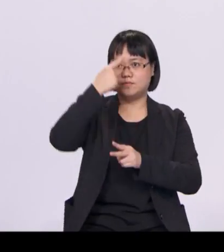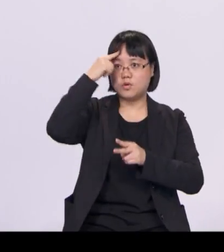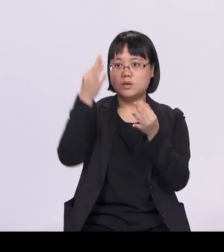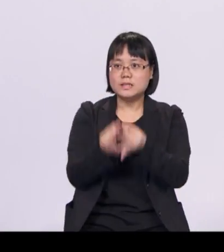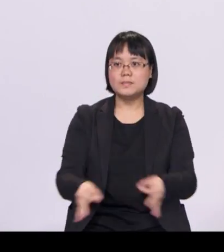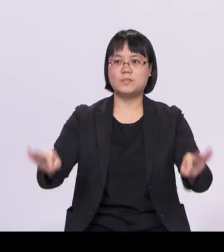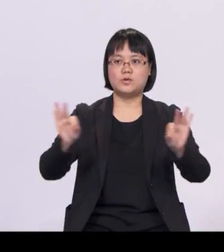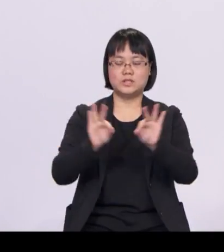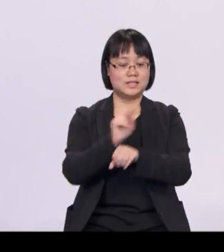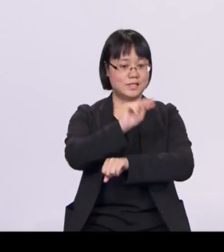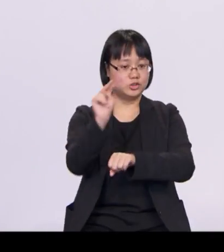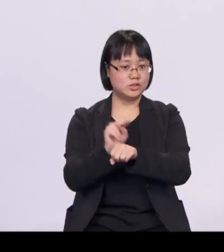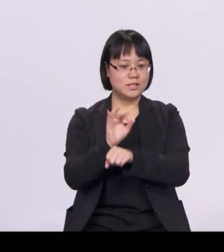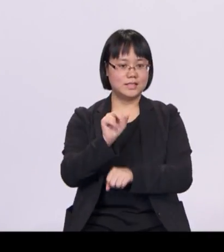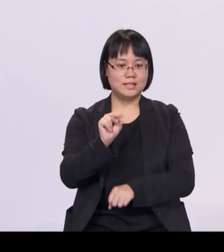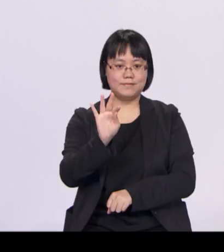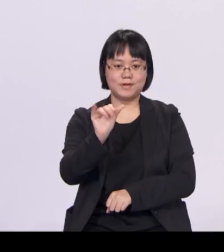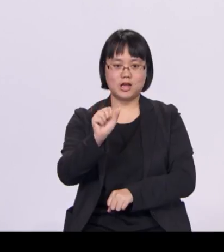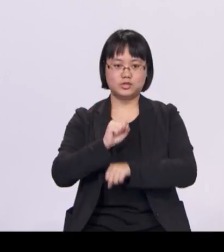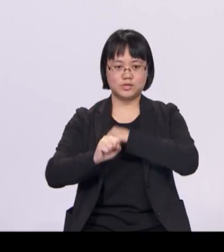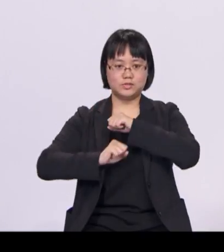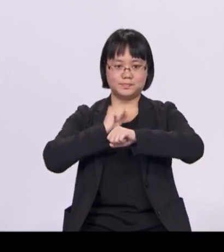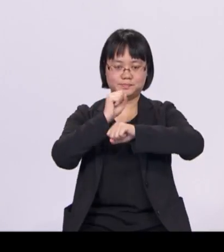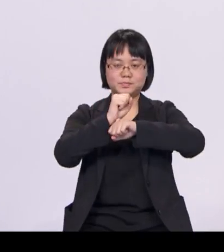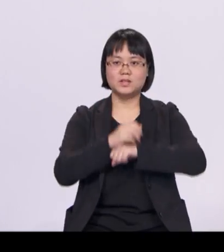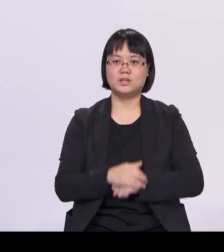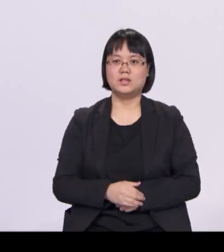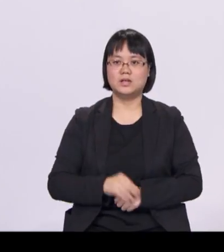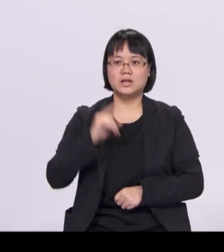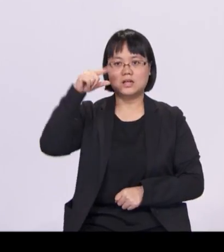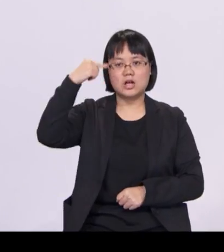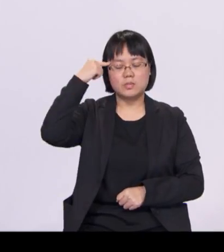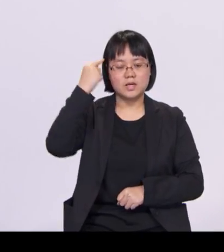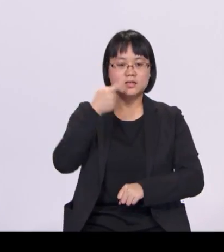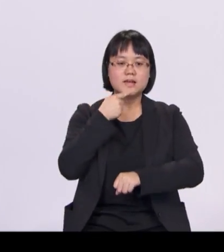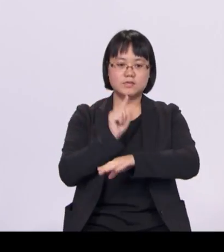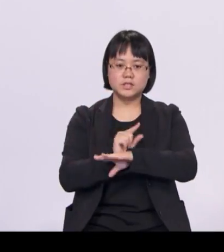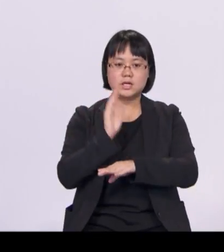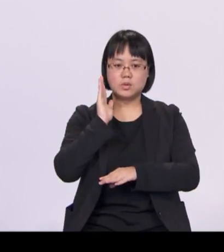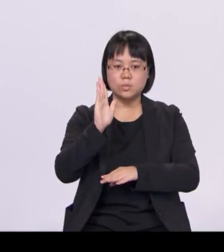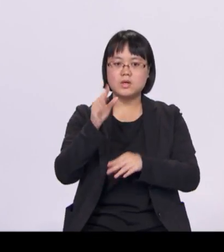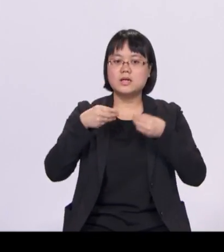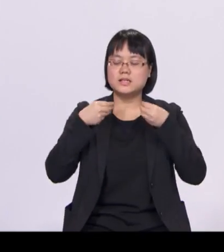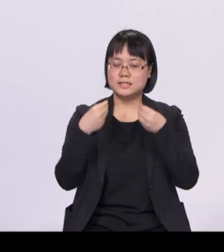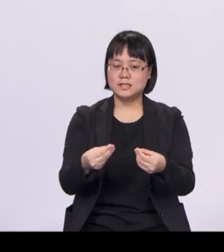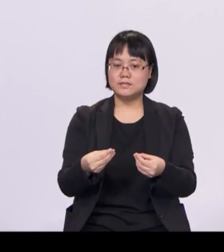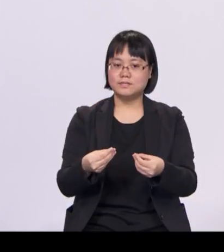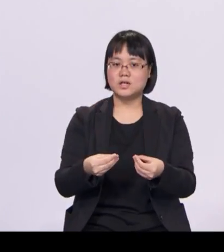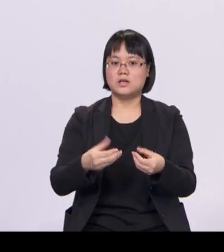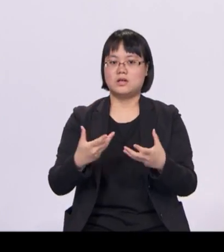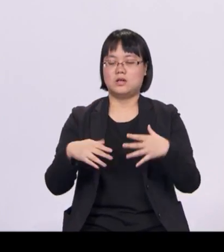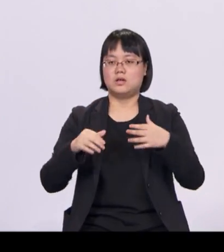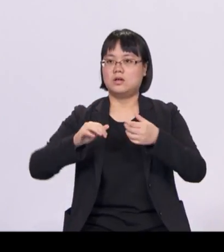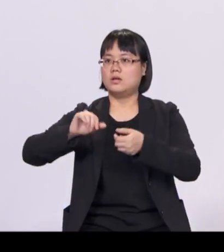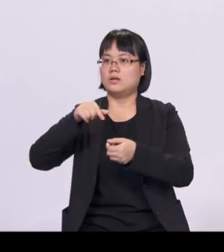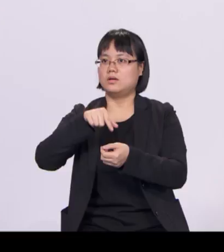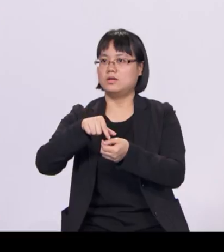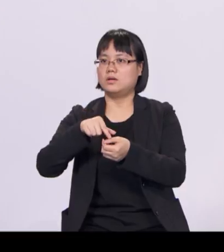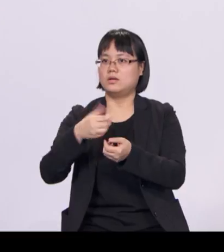A government guarantee will enhance the confidence of creditors. This is another